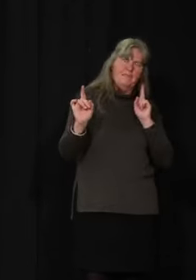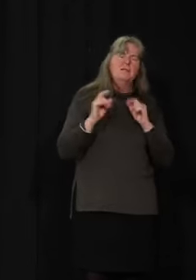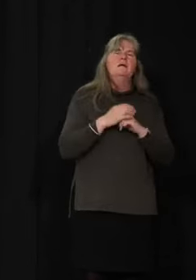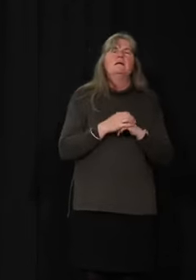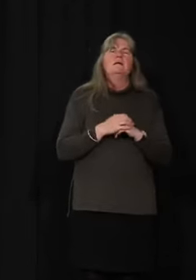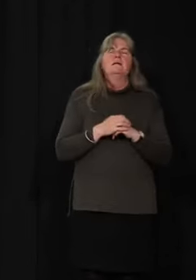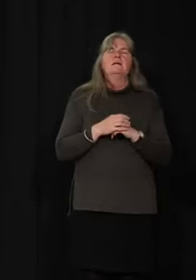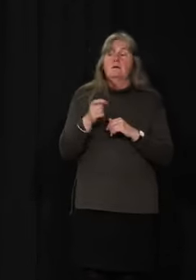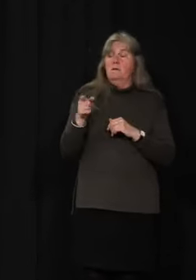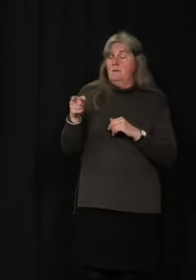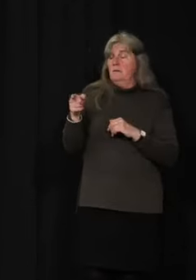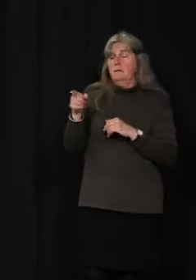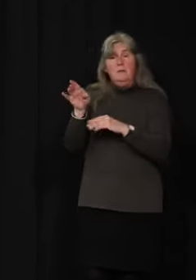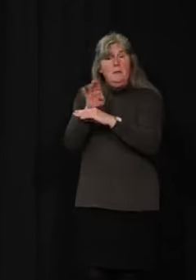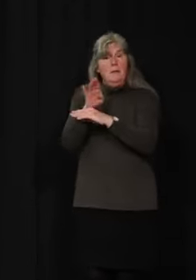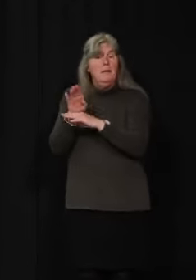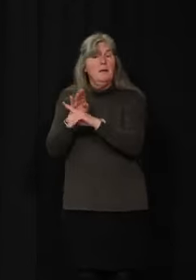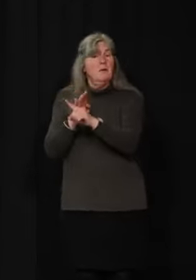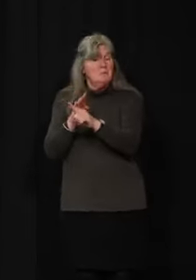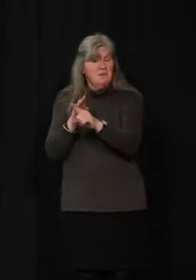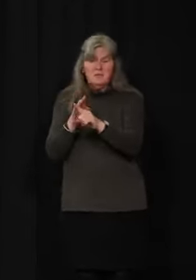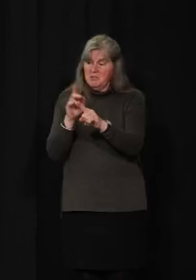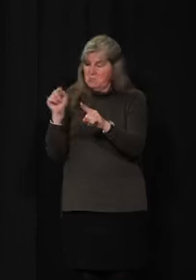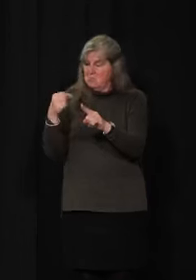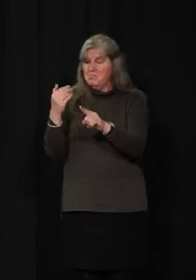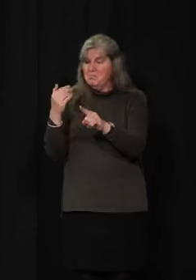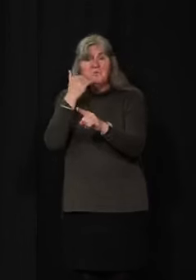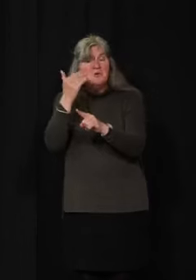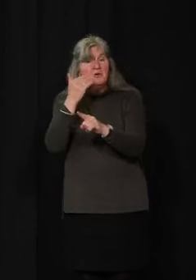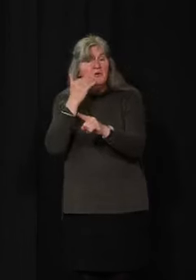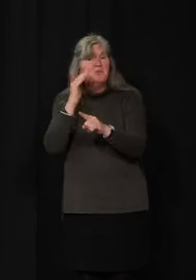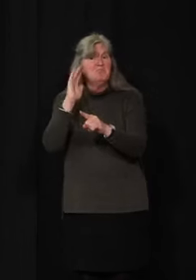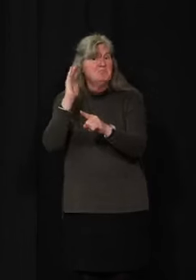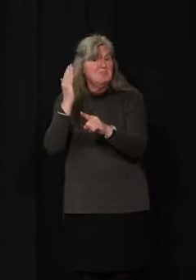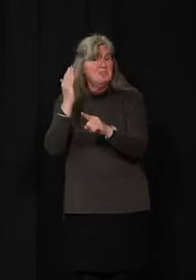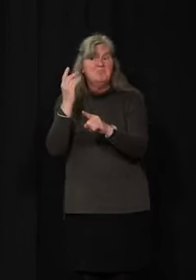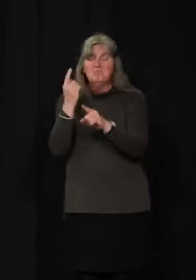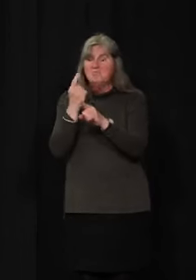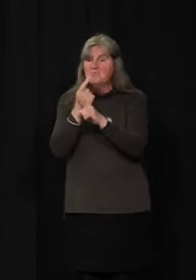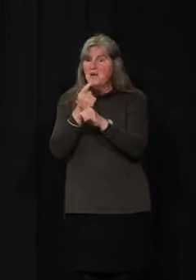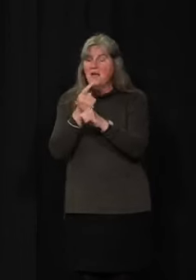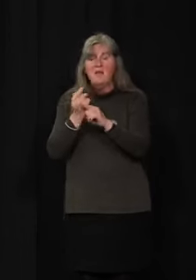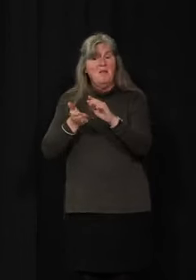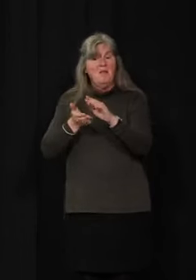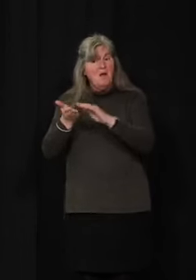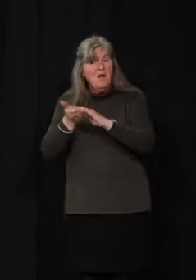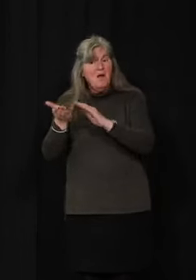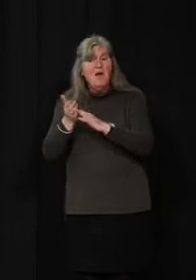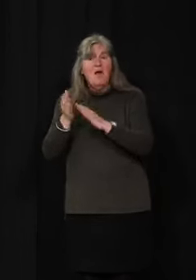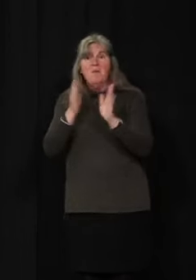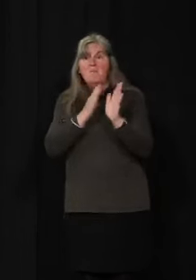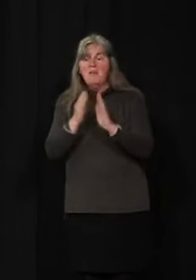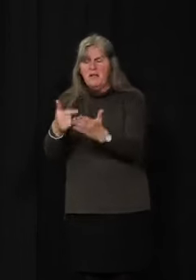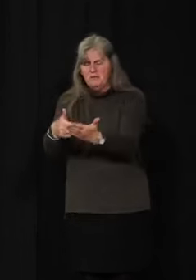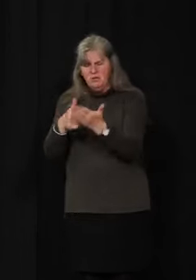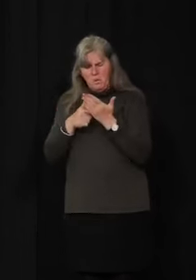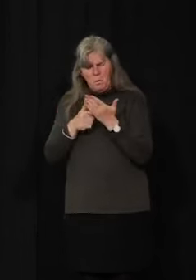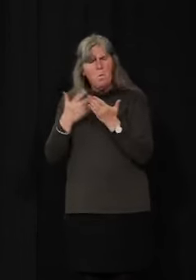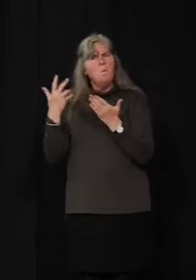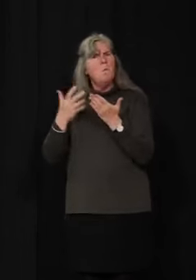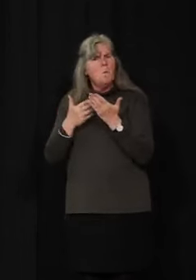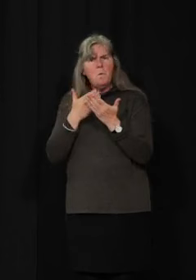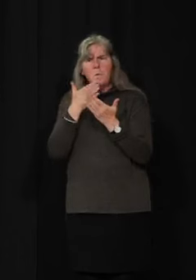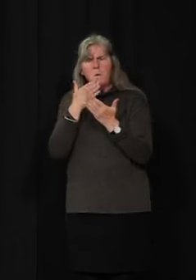I've got to say, the businesses have been doing a wonderful job. They all approach their operational plans in very